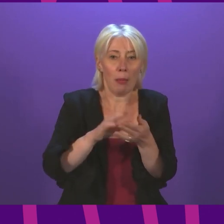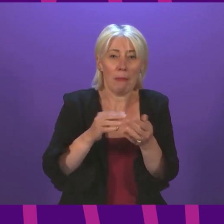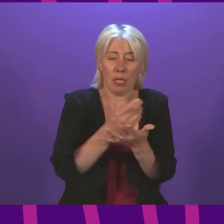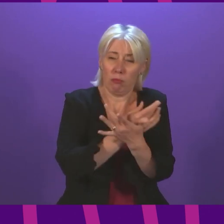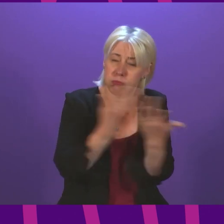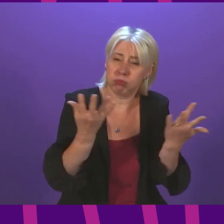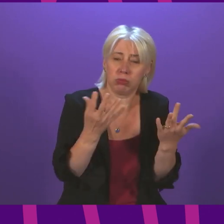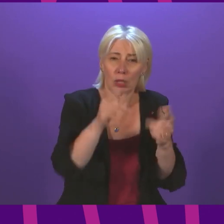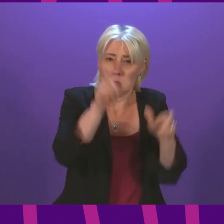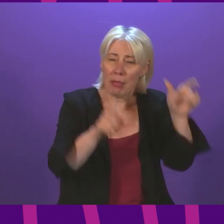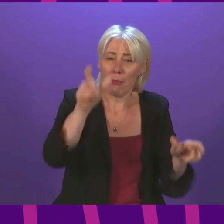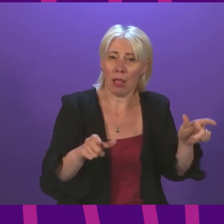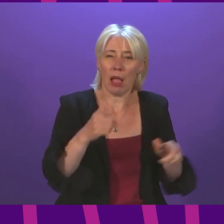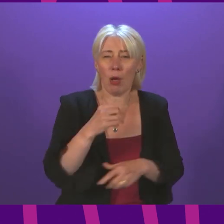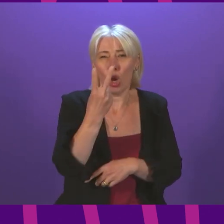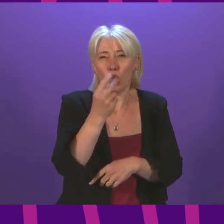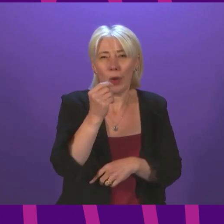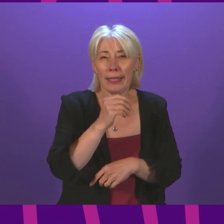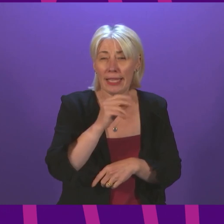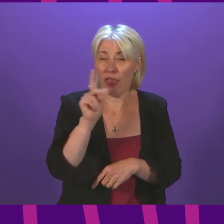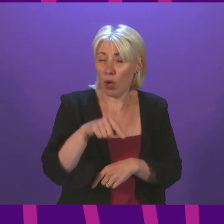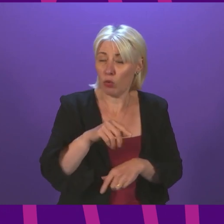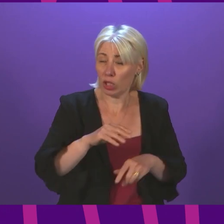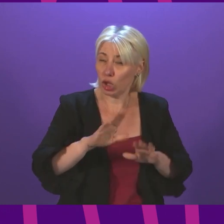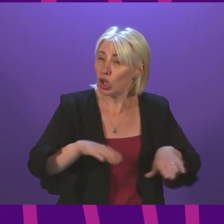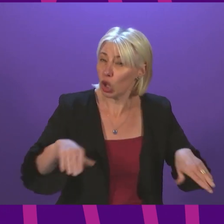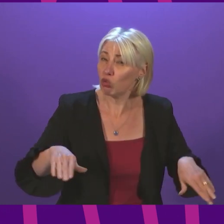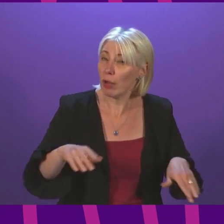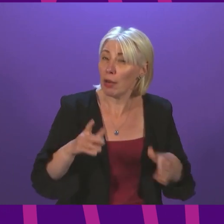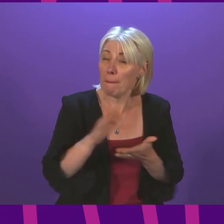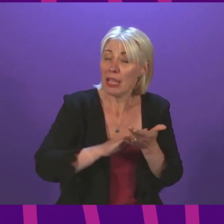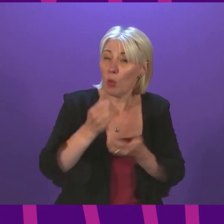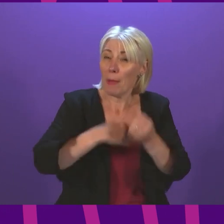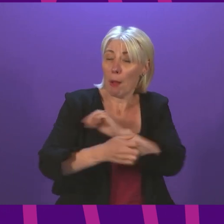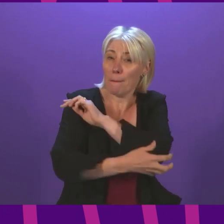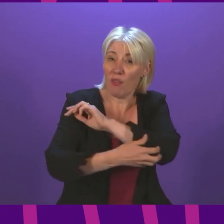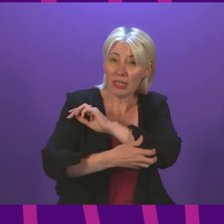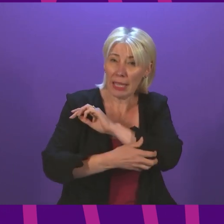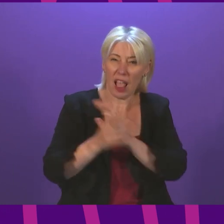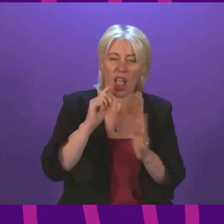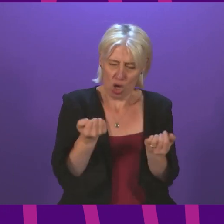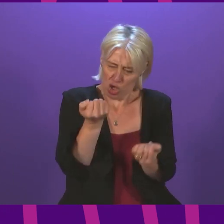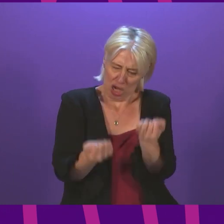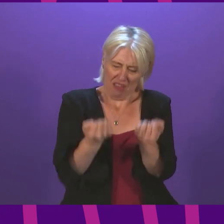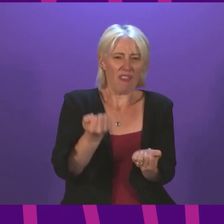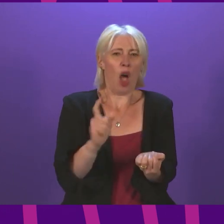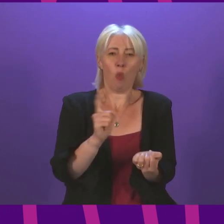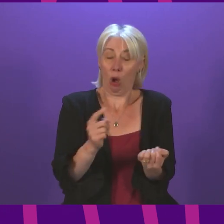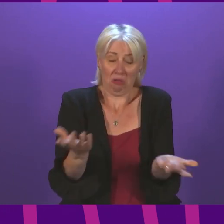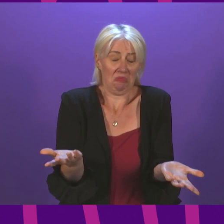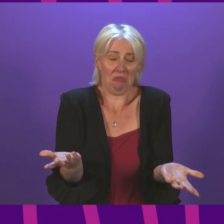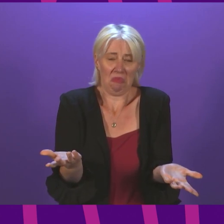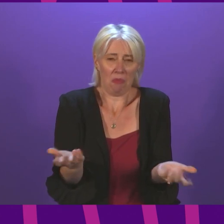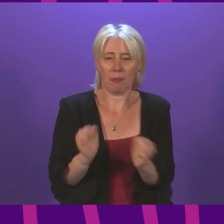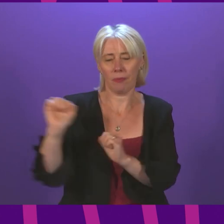thousands of Scottish people, including around 20,000 children, into poverty. There is just no justification for that. Even